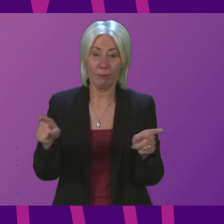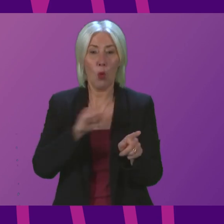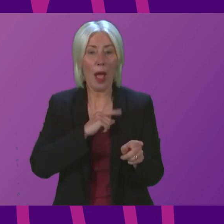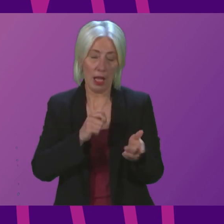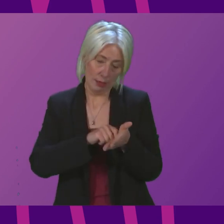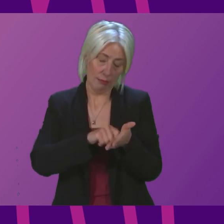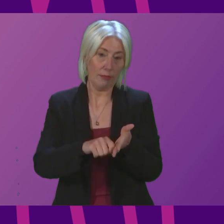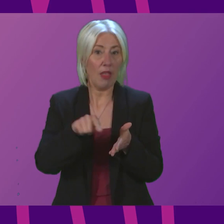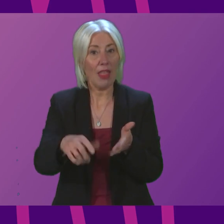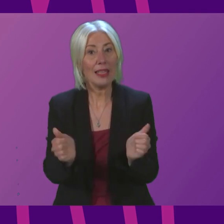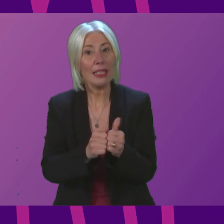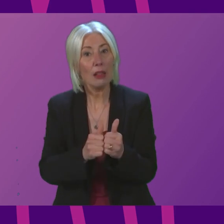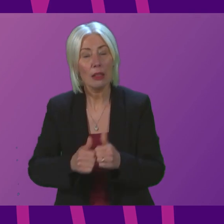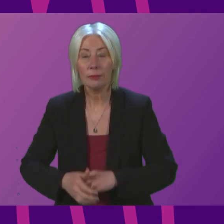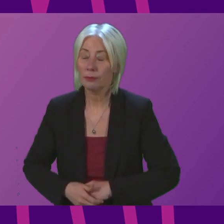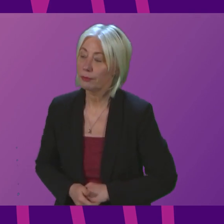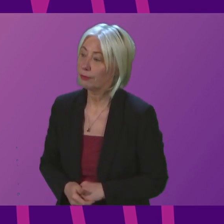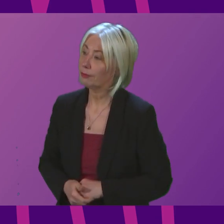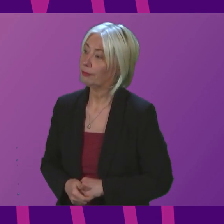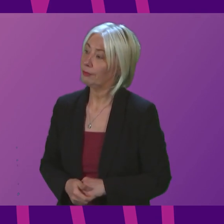deals? Deputy First Minister.